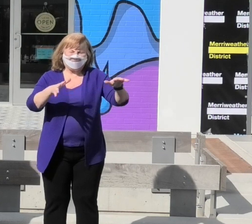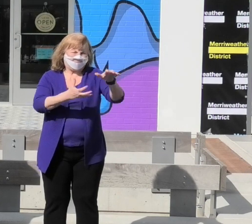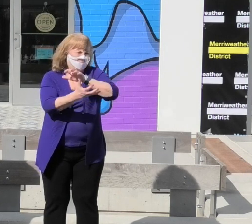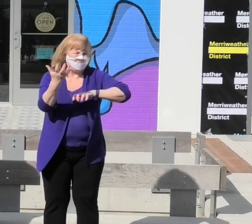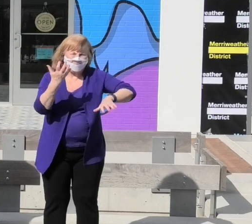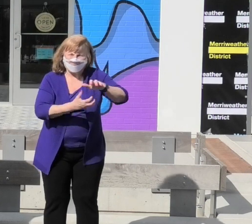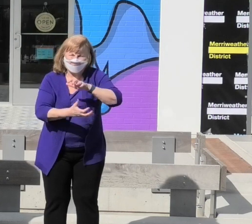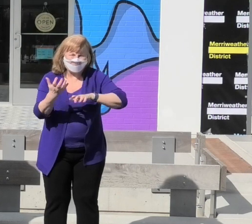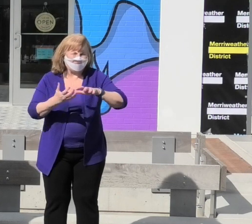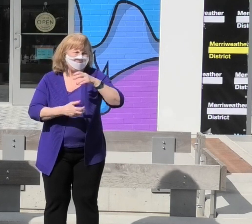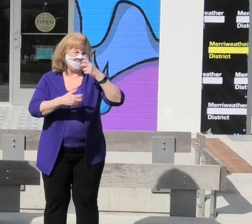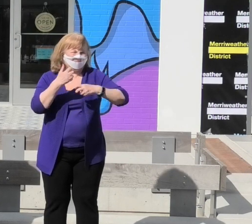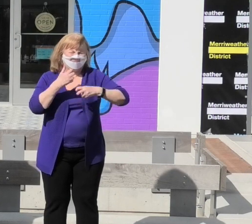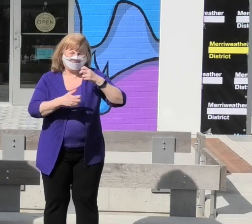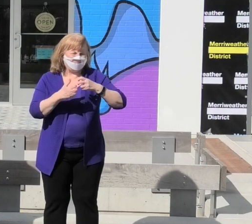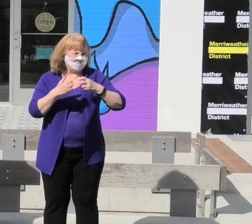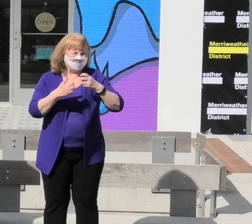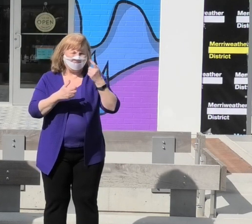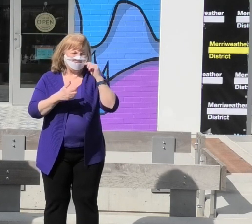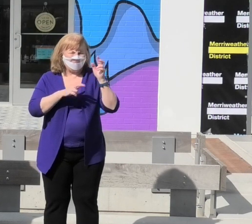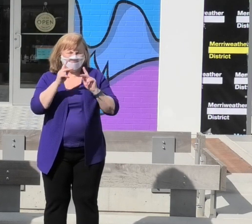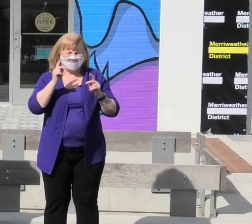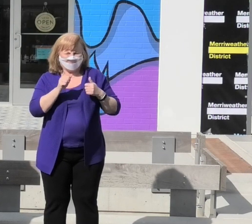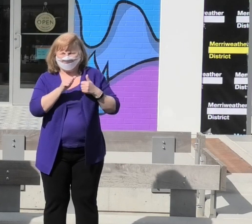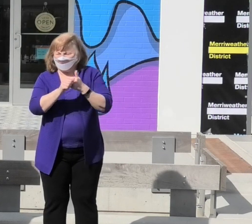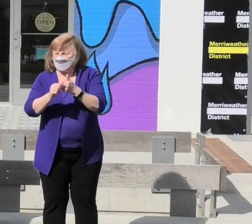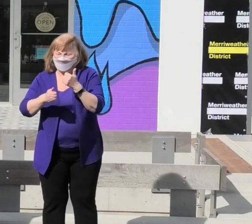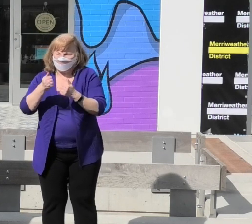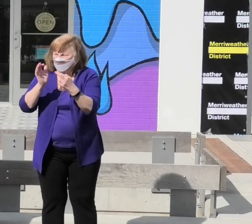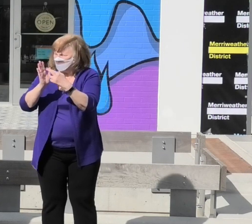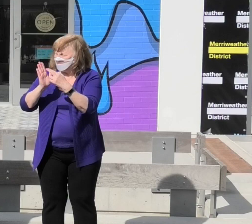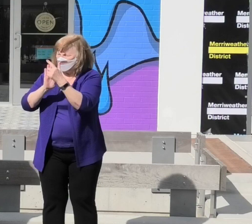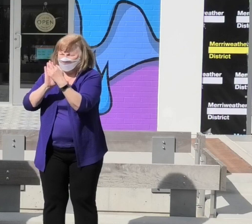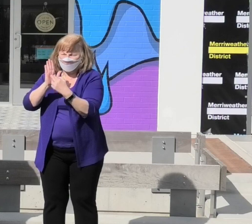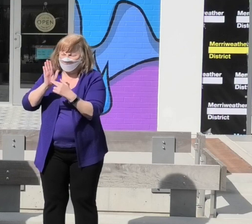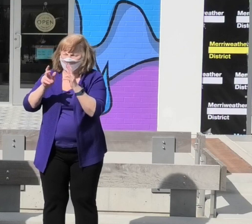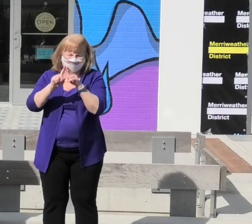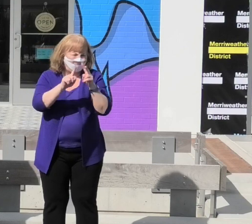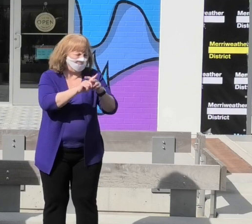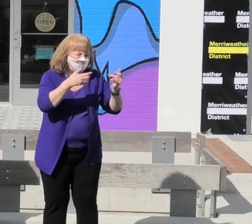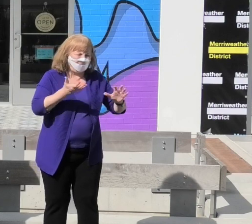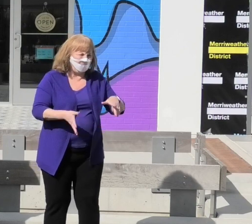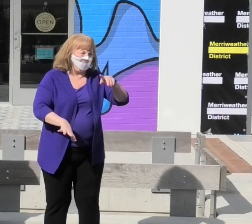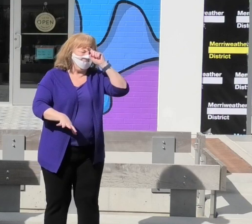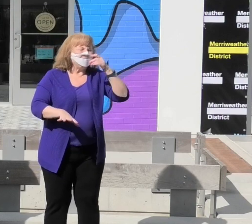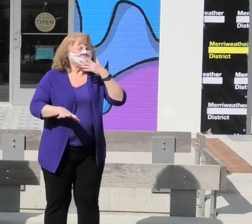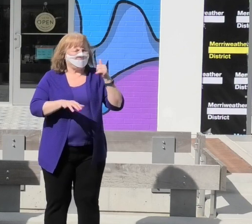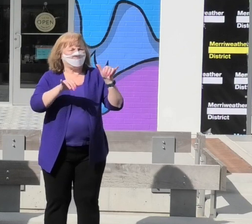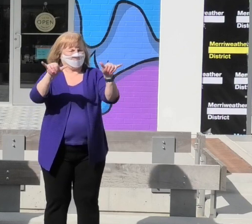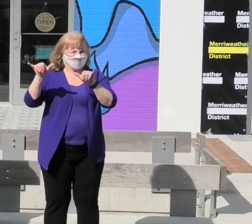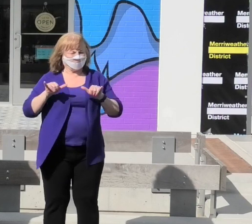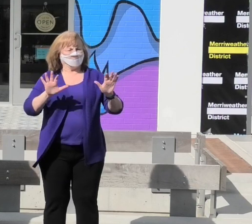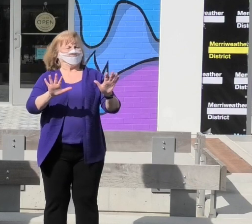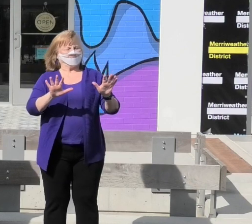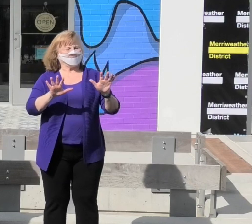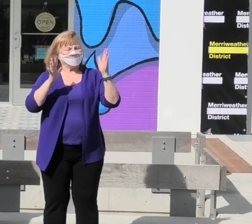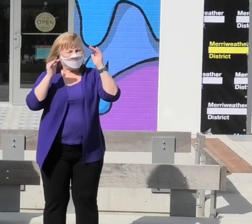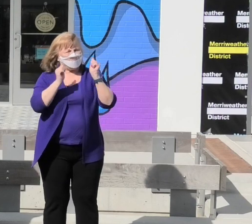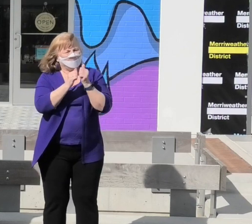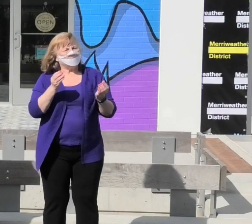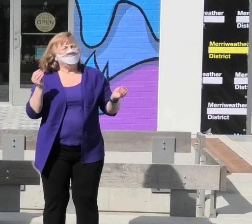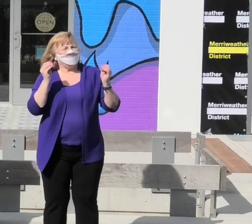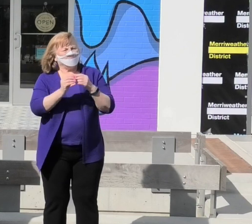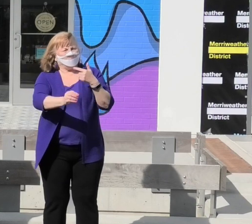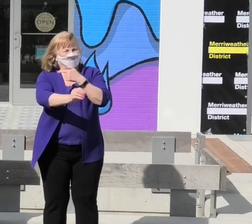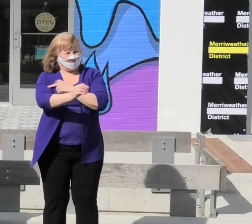and difficulty for people to adhere to the requirements. And we are hopeful that with more vaccine